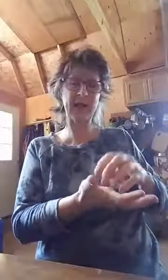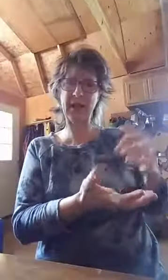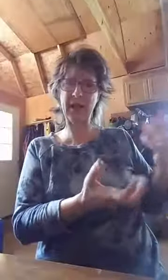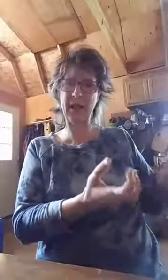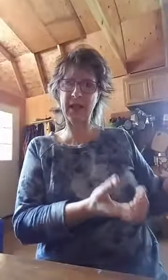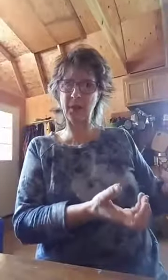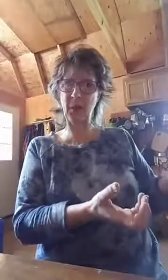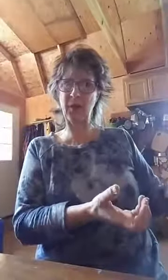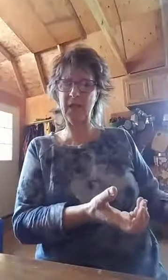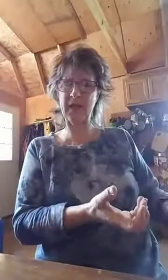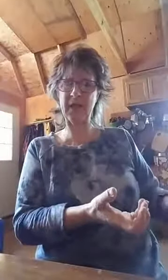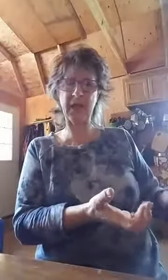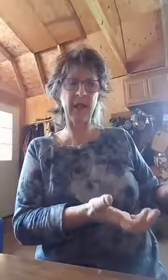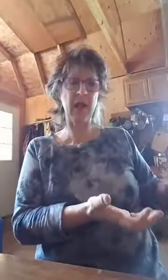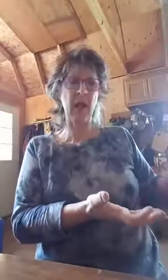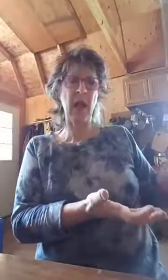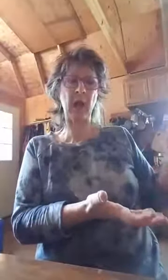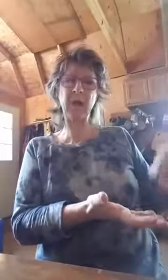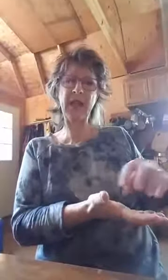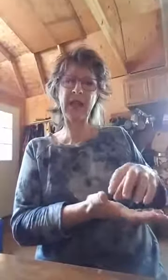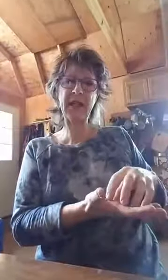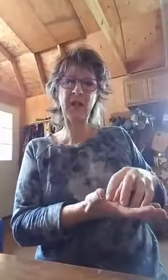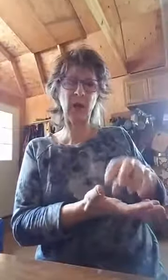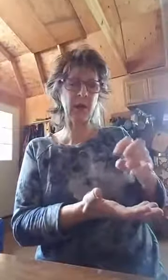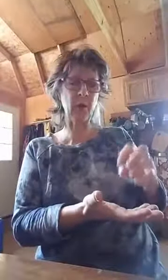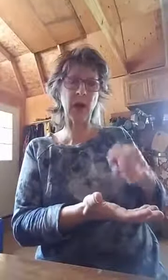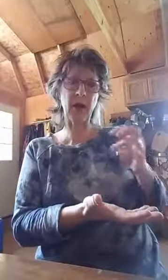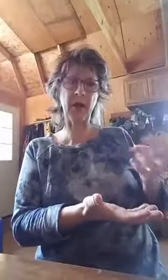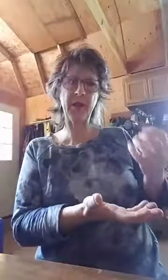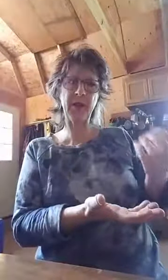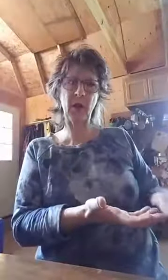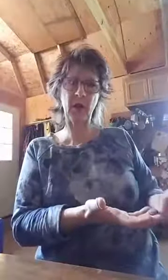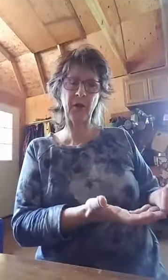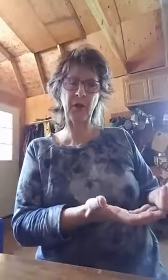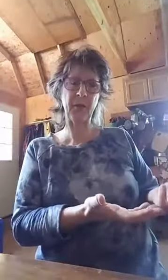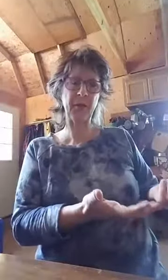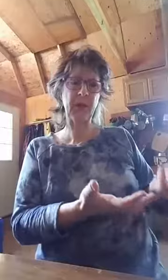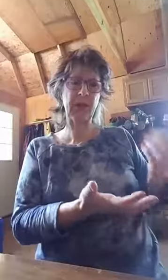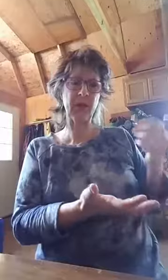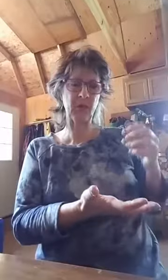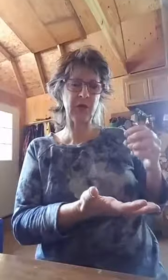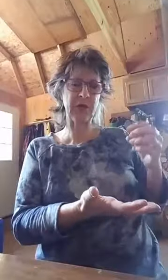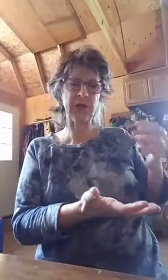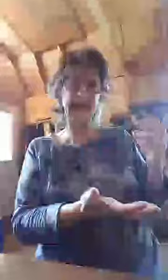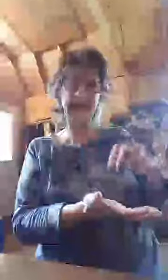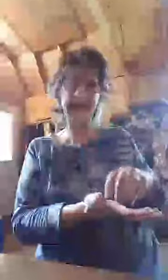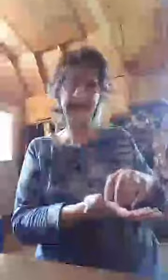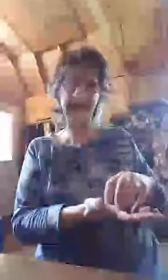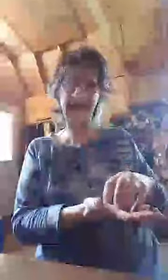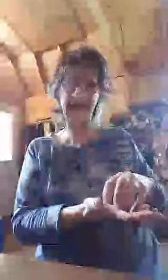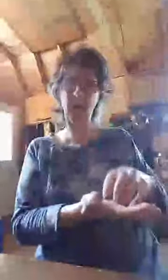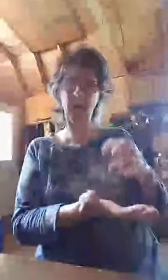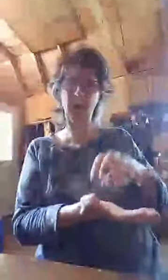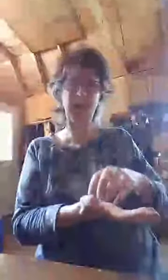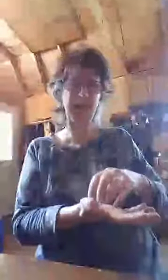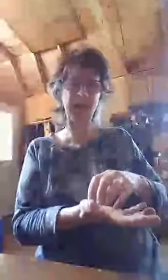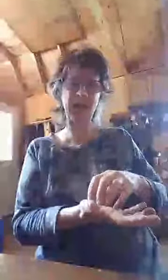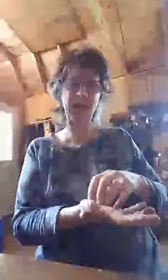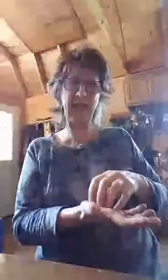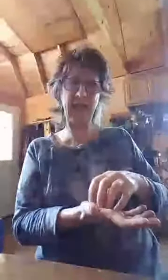it's, it's like his book of destiny, everything he did while he walked on this earth is written in his DNA. And when we receive his DNA,